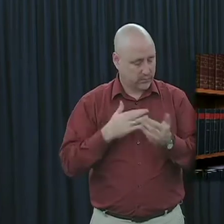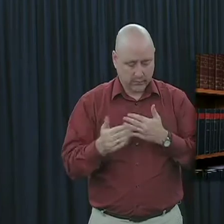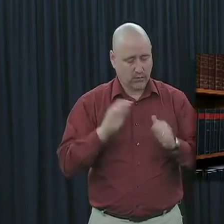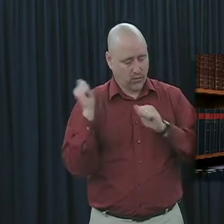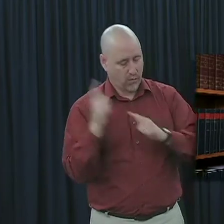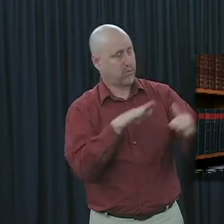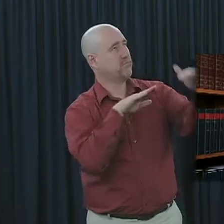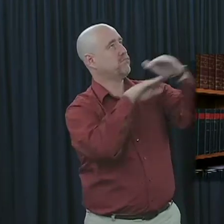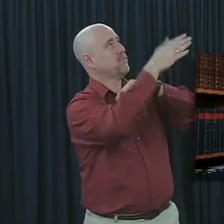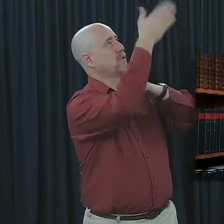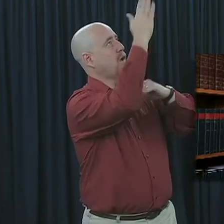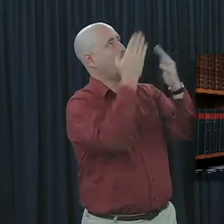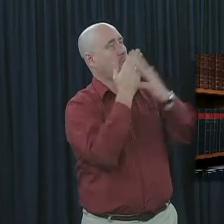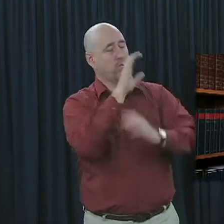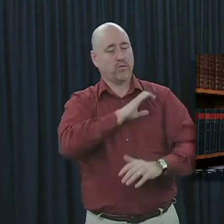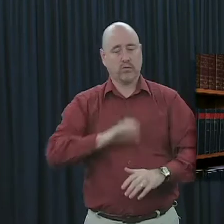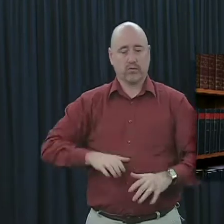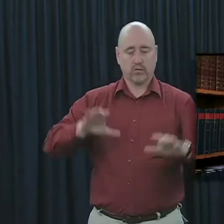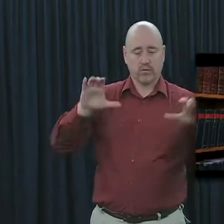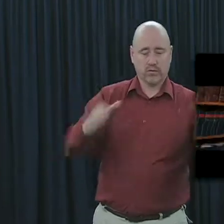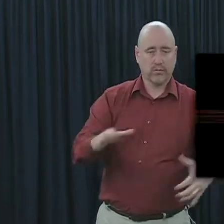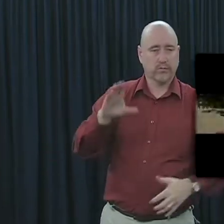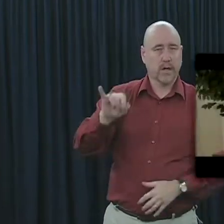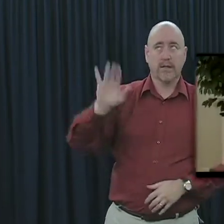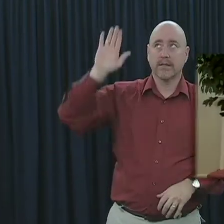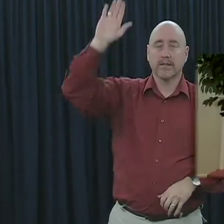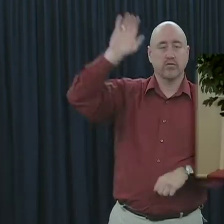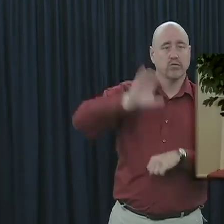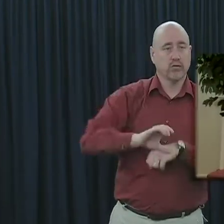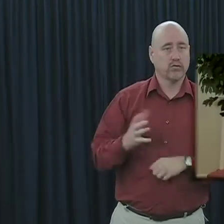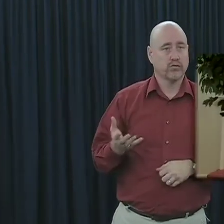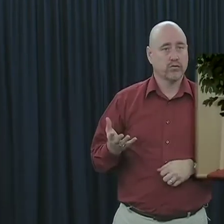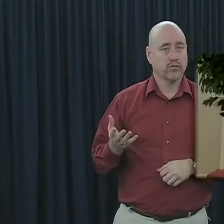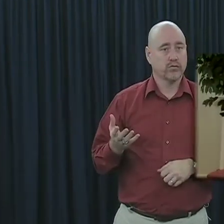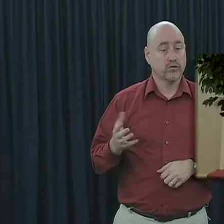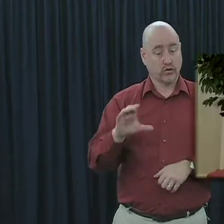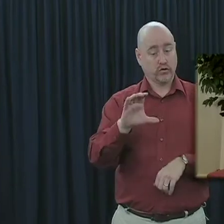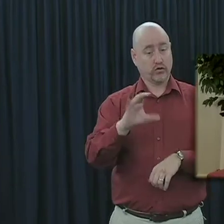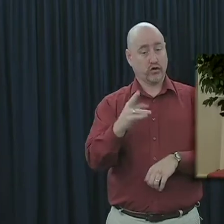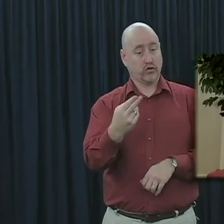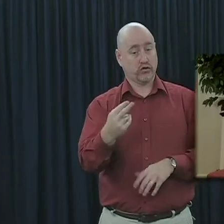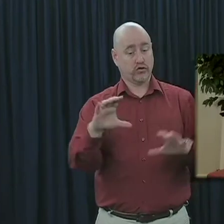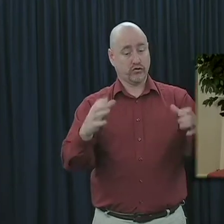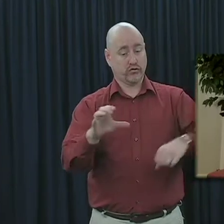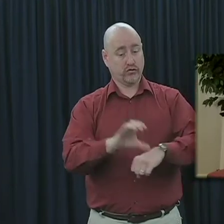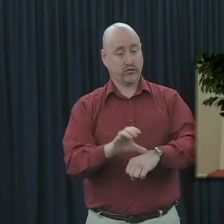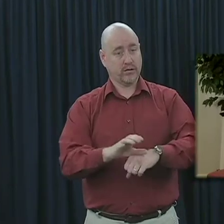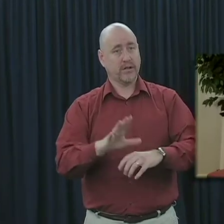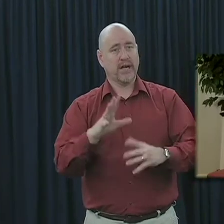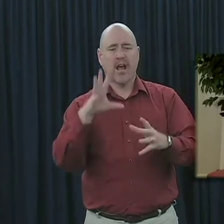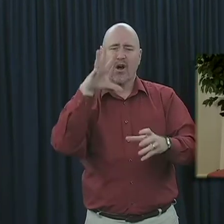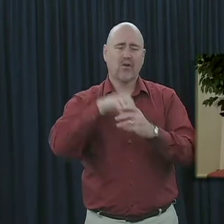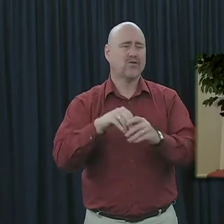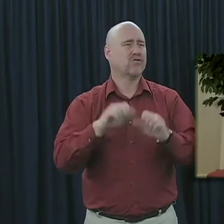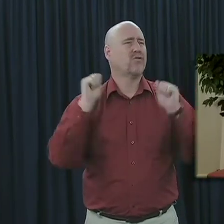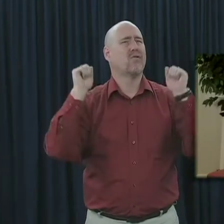God by the body of Christ which is His church. The church then is an all-inclusive body of people